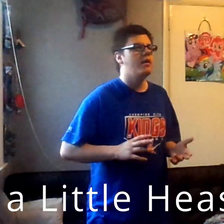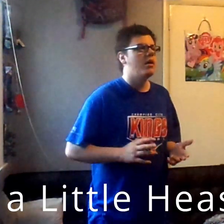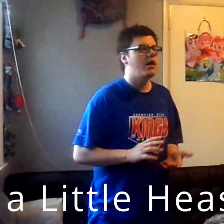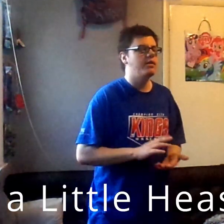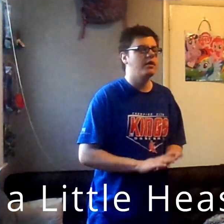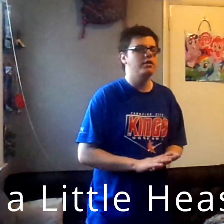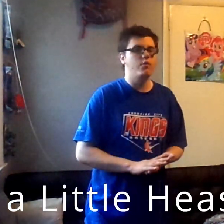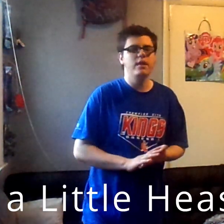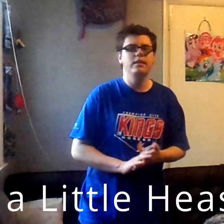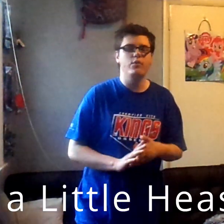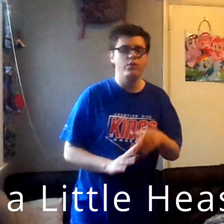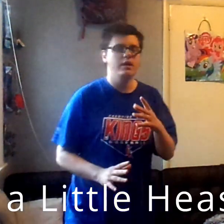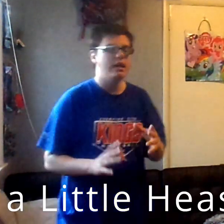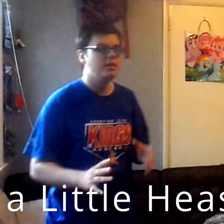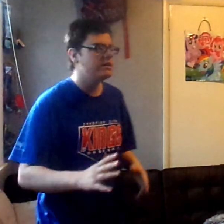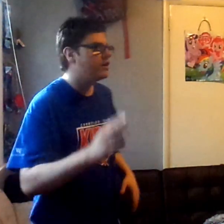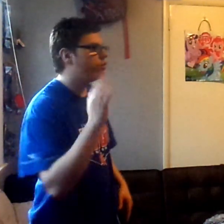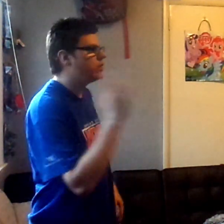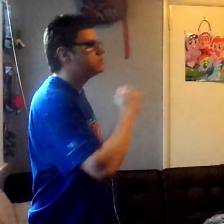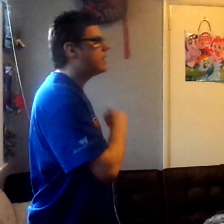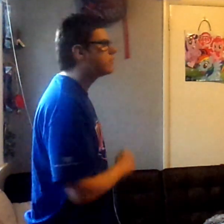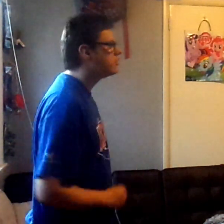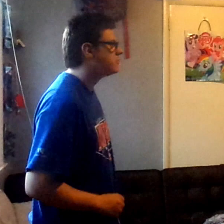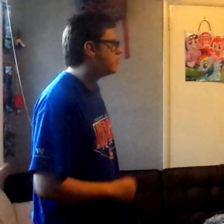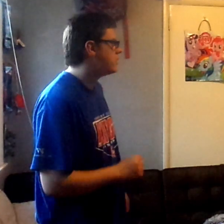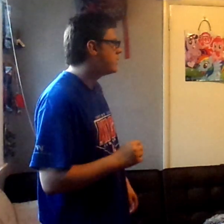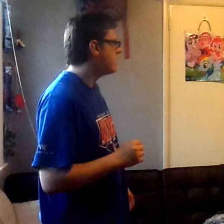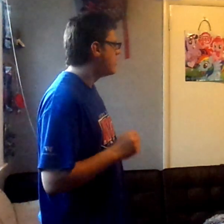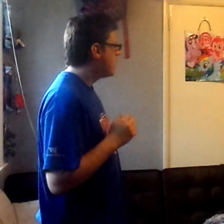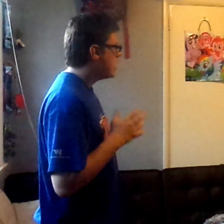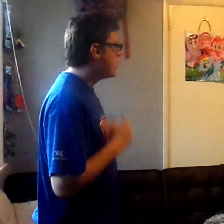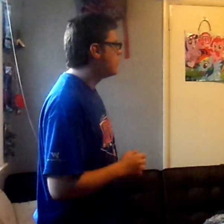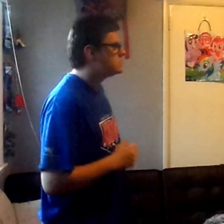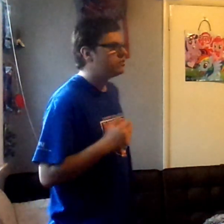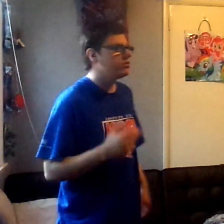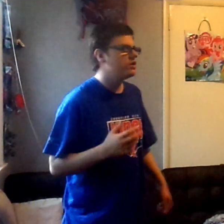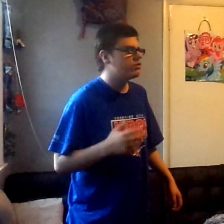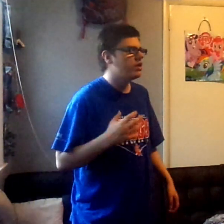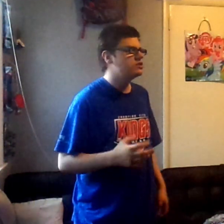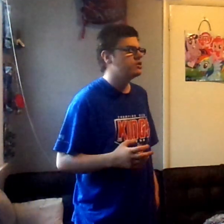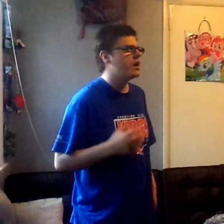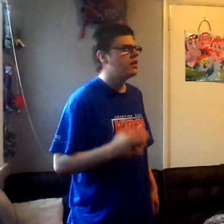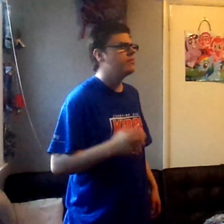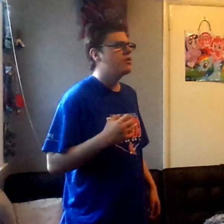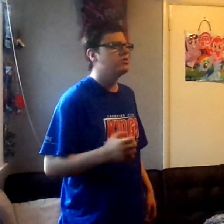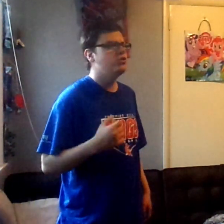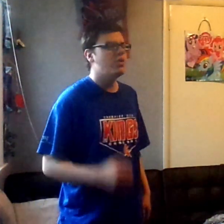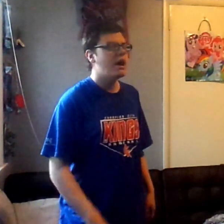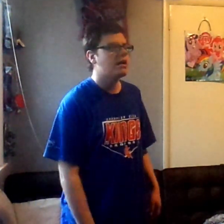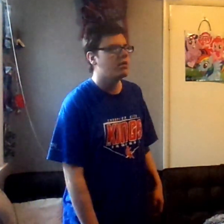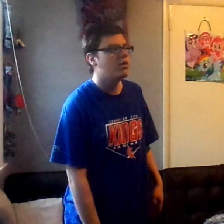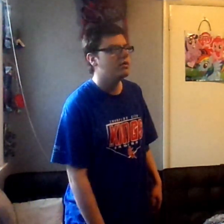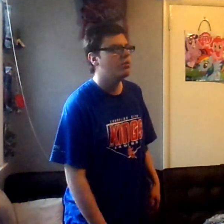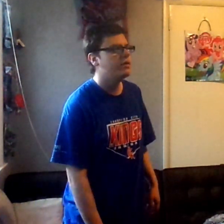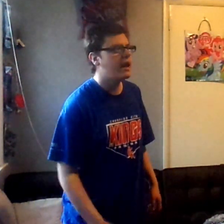I thought the way they ended the original iCarly was brilliant, and I wasn't really quite sure how to be able to do iCarly without,